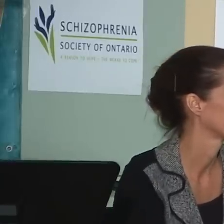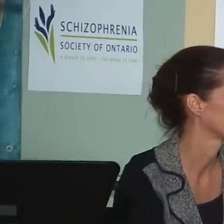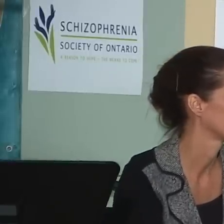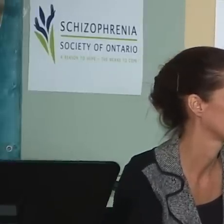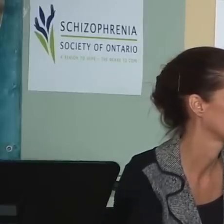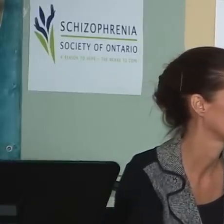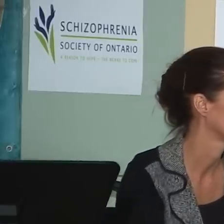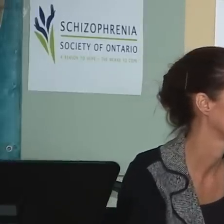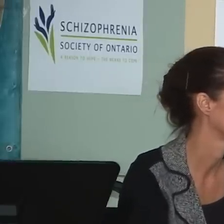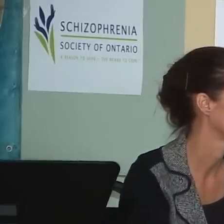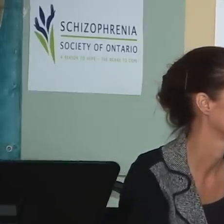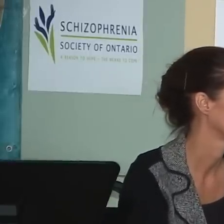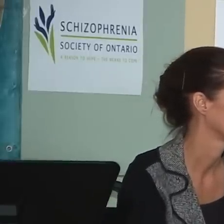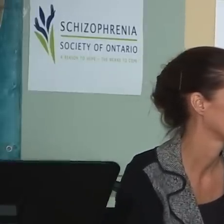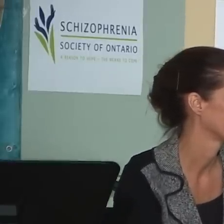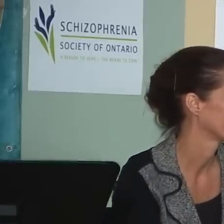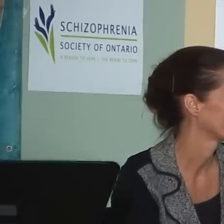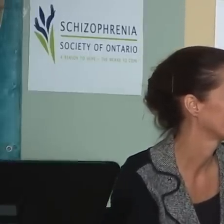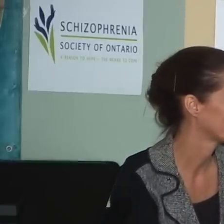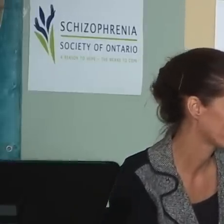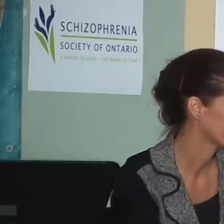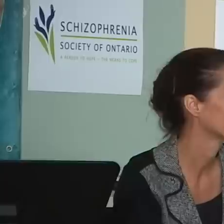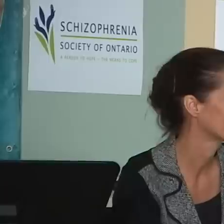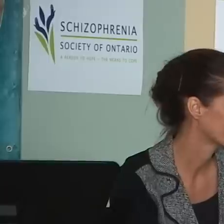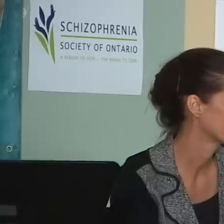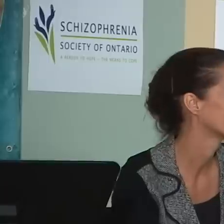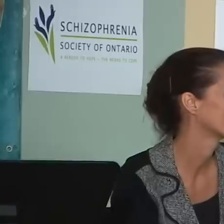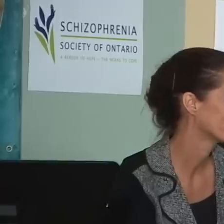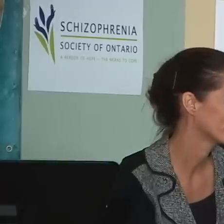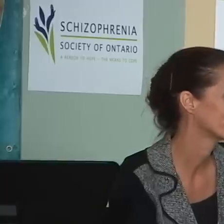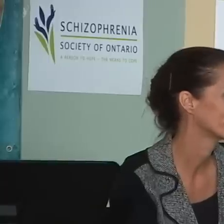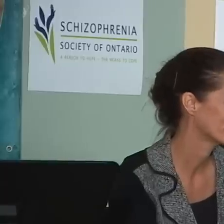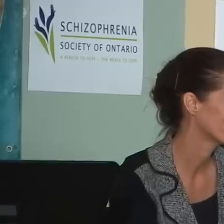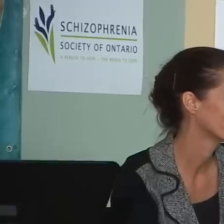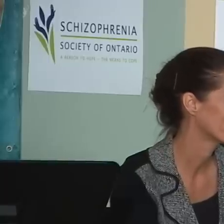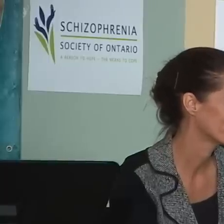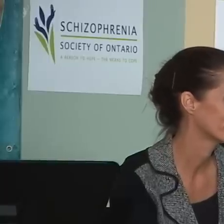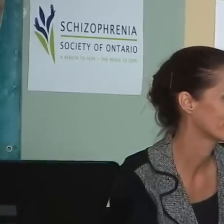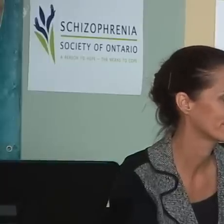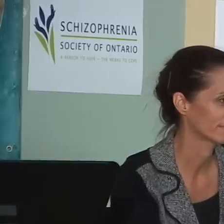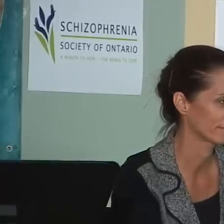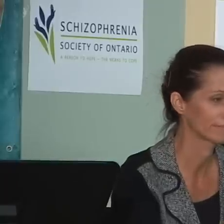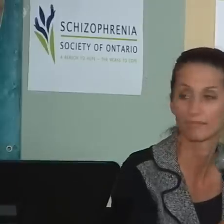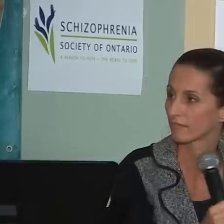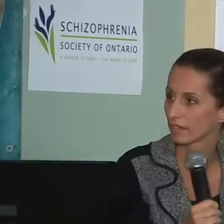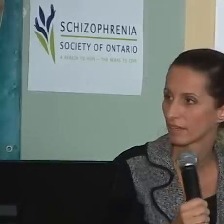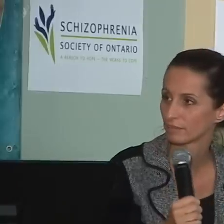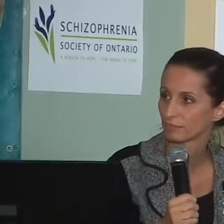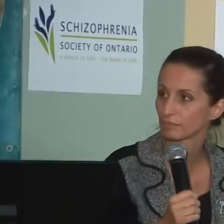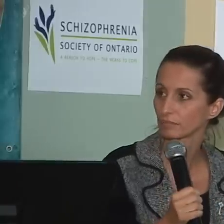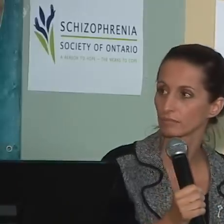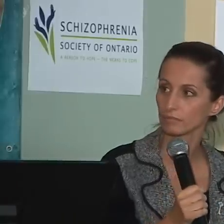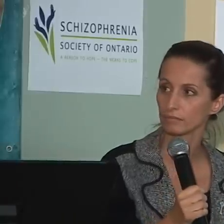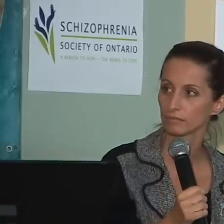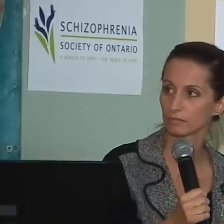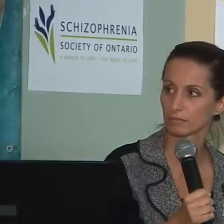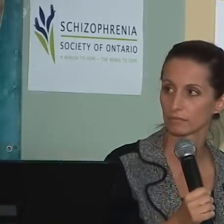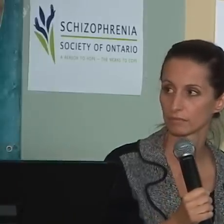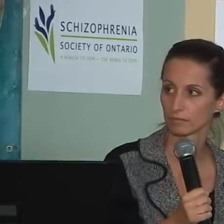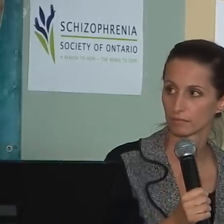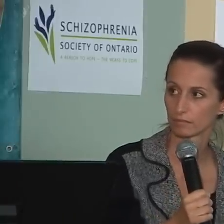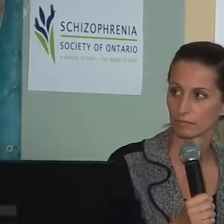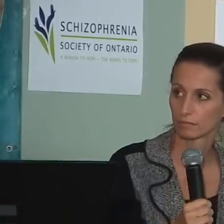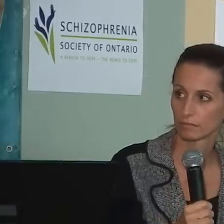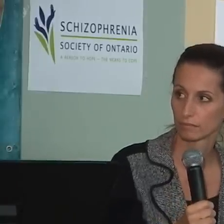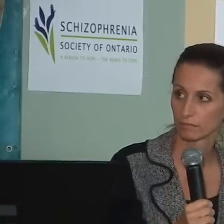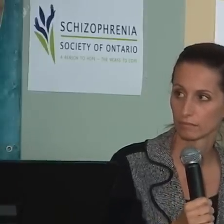we would have to make a typical fire code incisibility now. And that's incredible. Okay. I'm going to ask that, uh, people wait